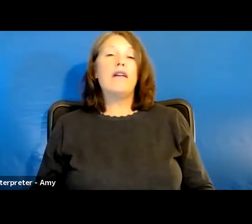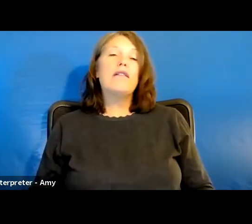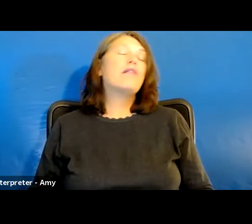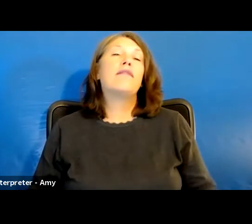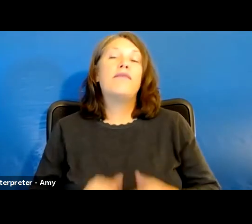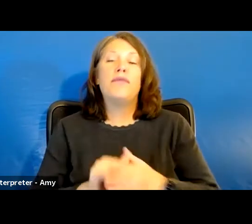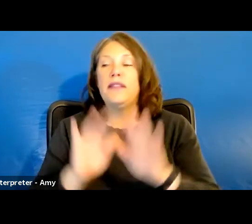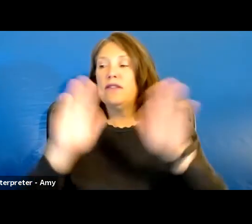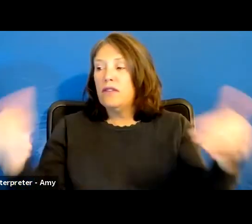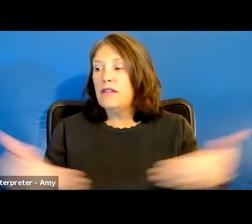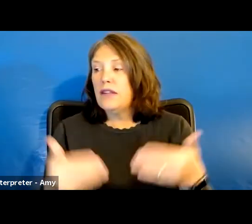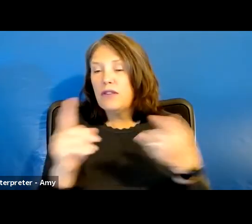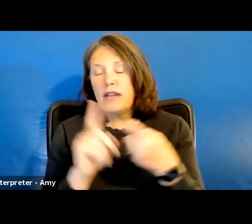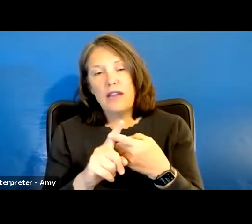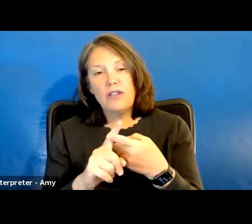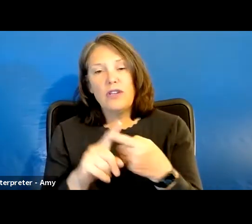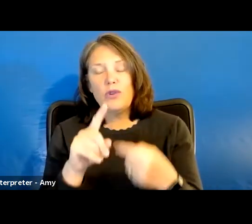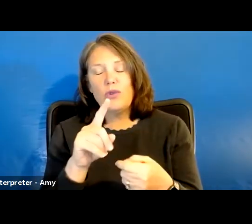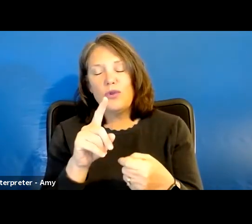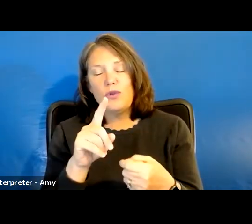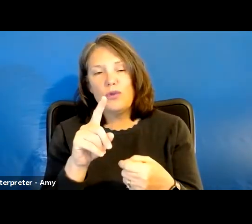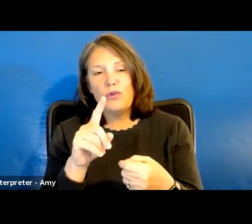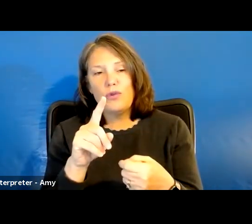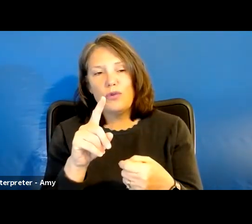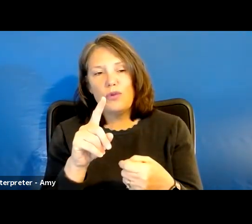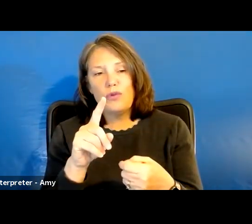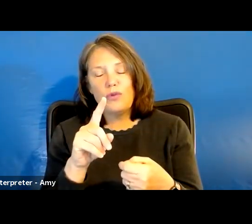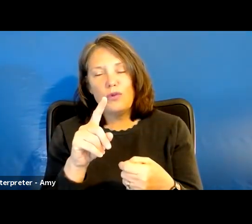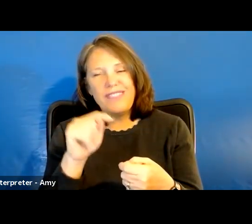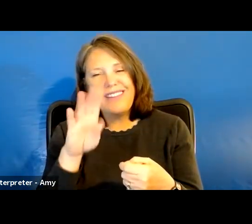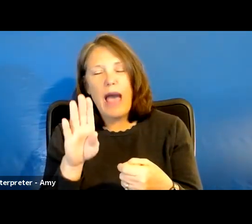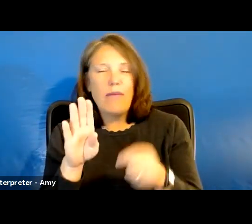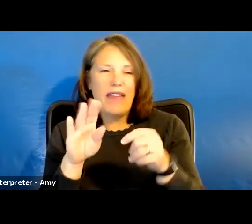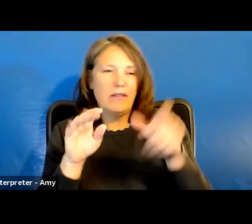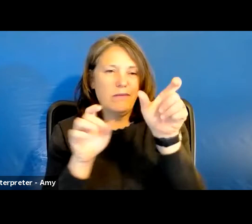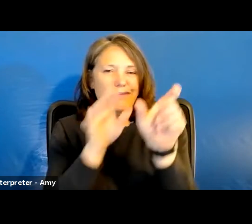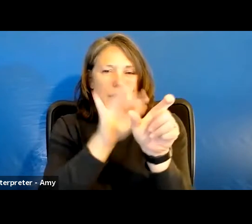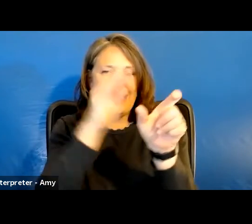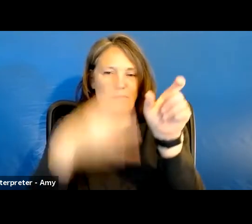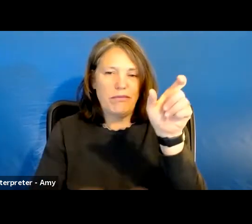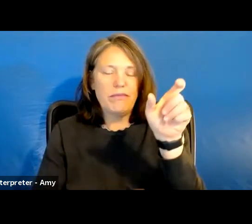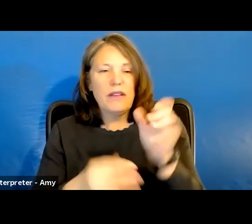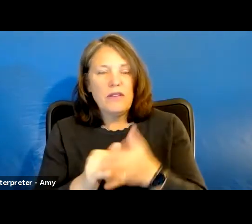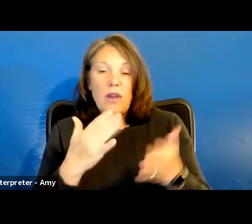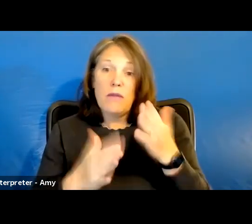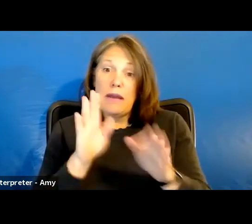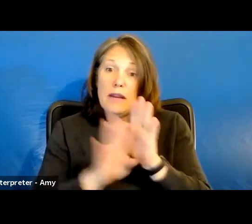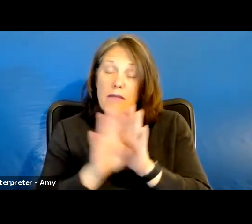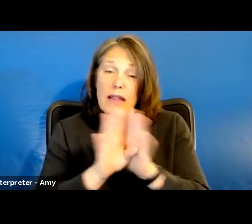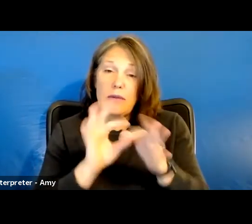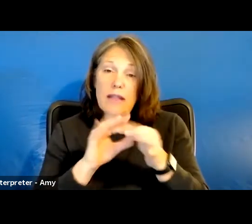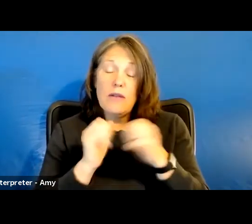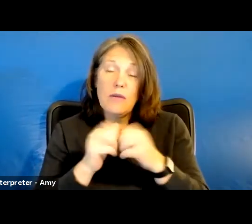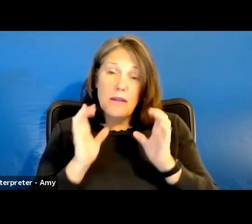introduction to the relationships tab, which has some content just relating to facilitators may develop relationships with